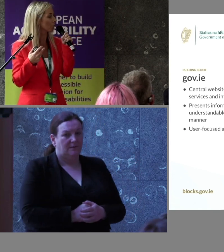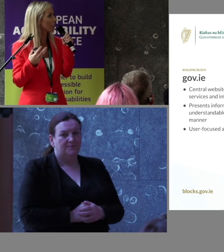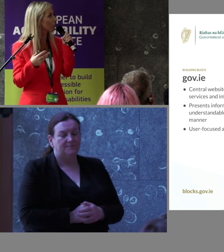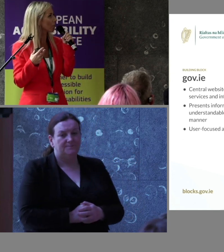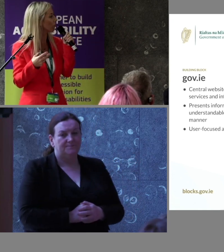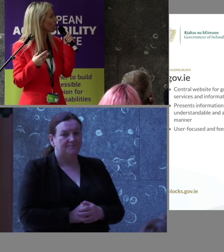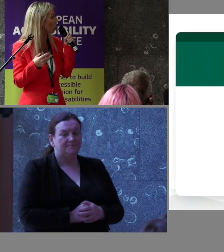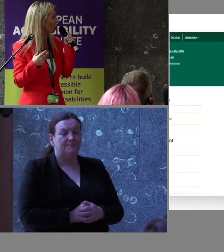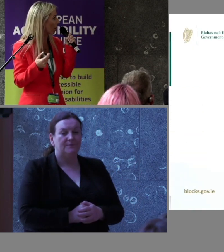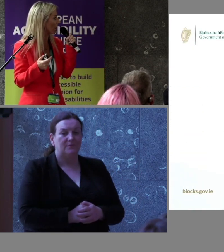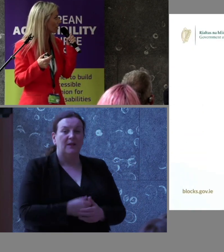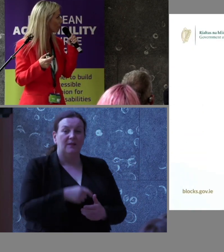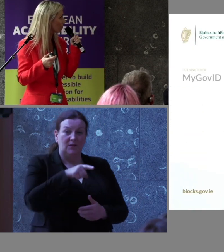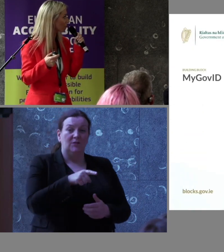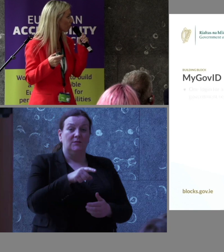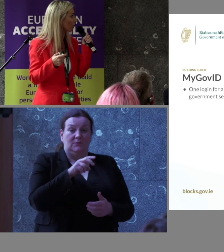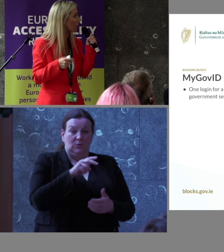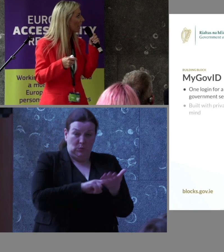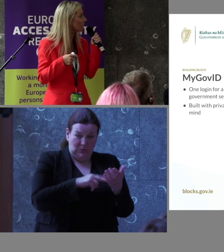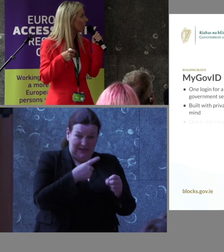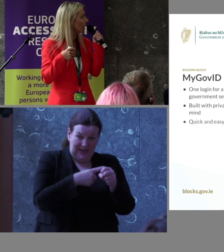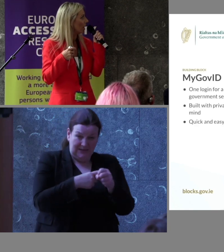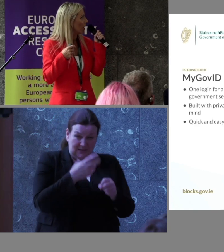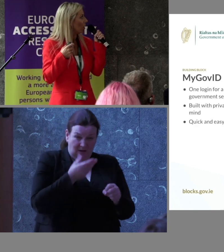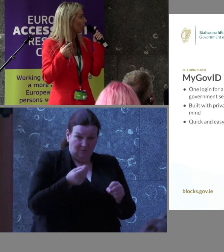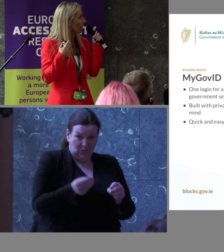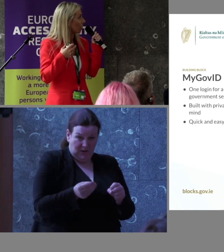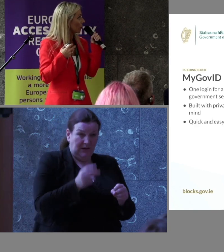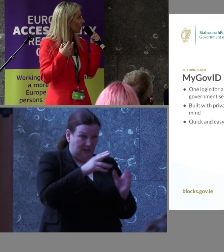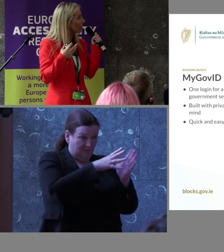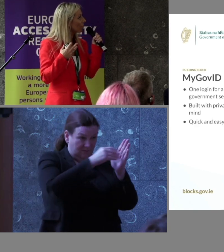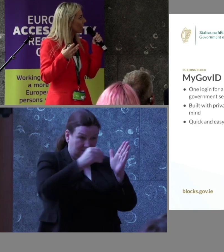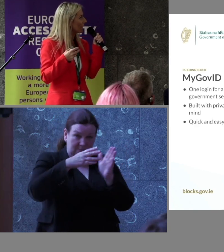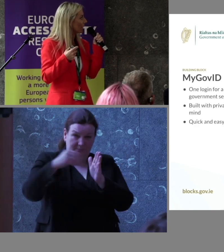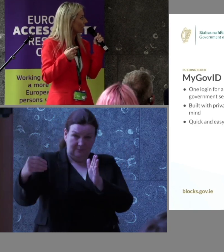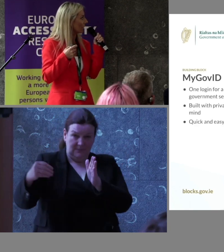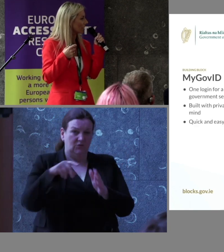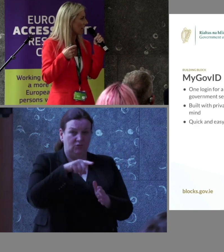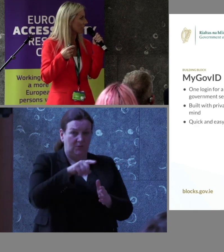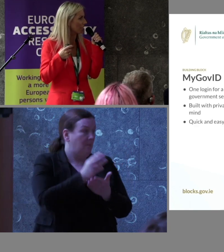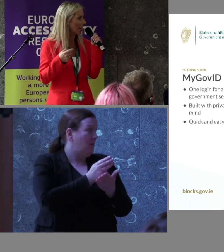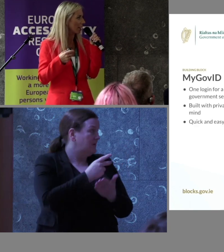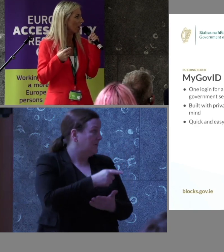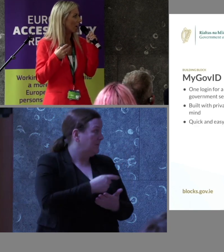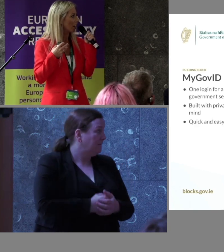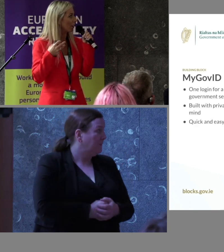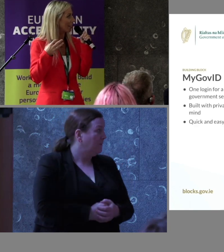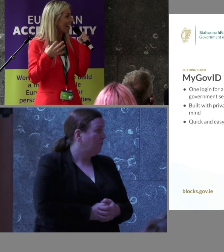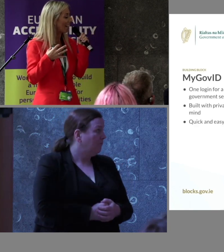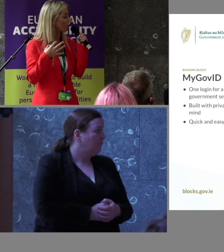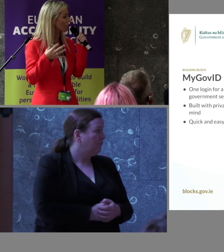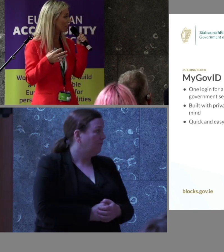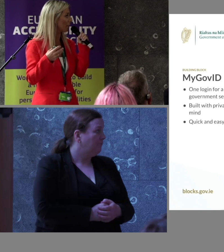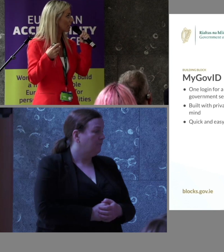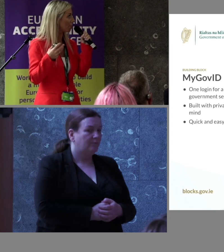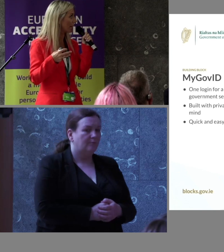reusable software parts, and the key really here is that they are, they